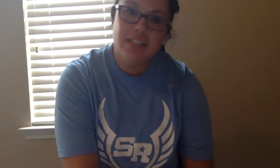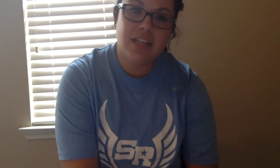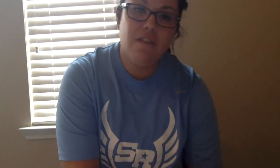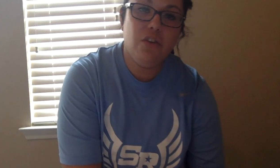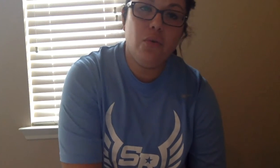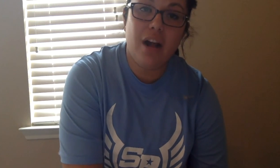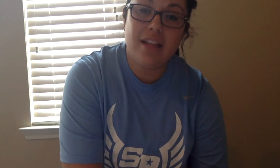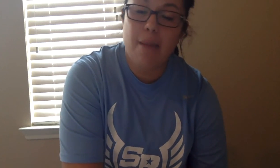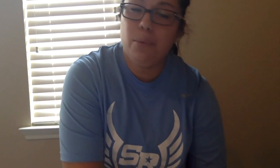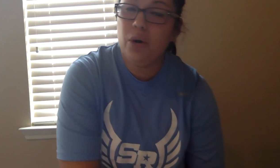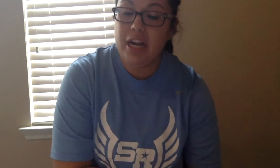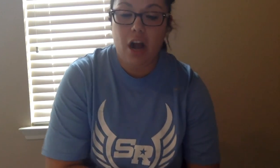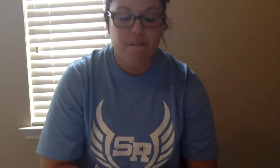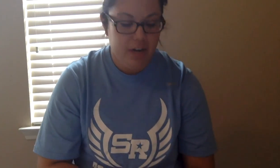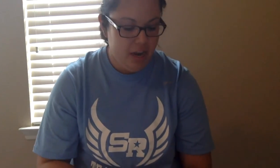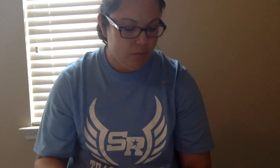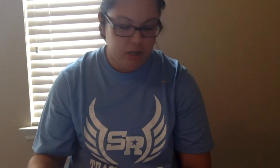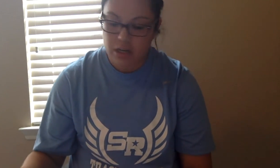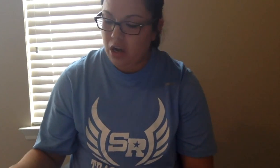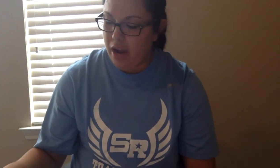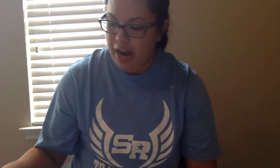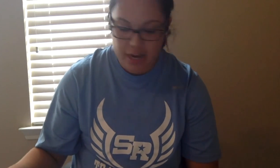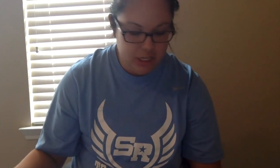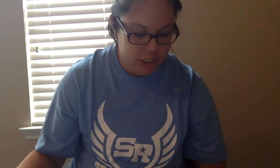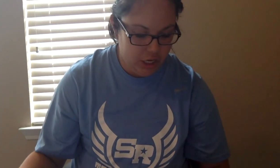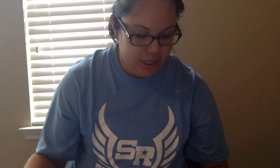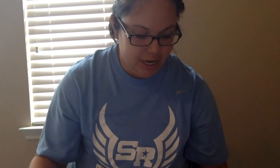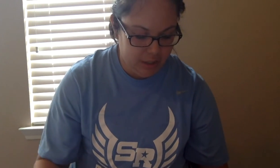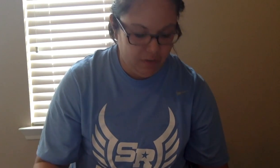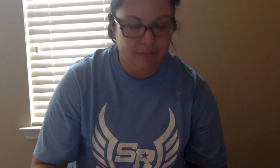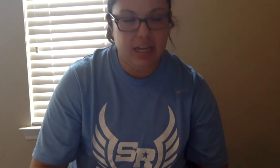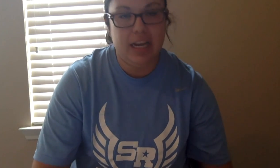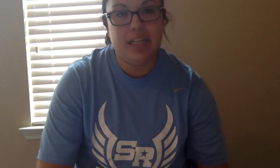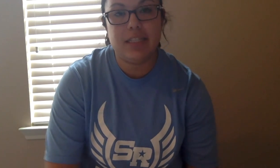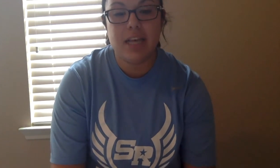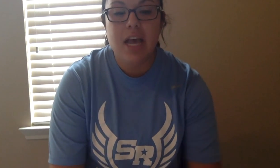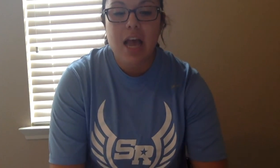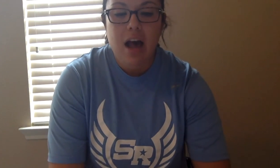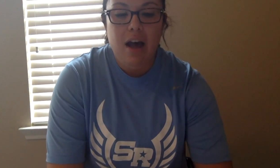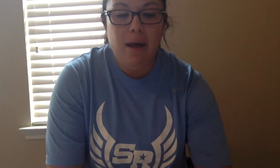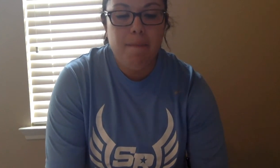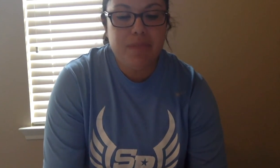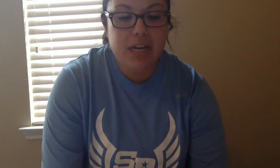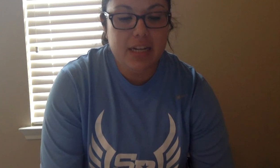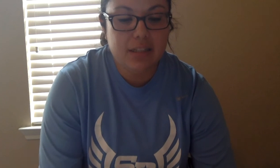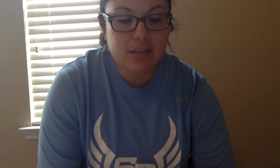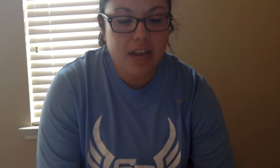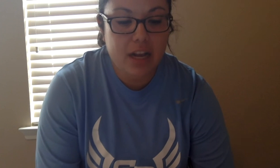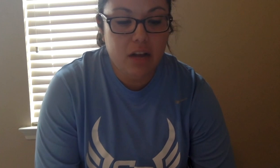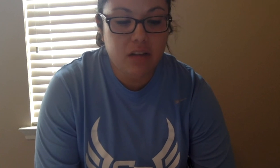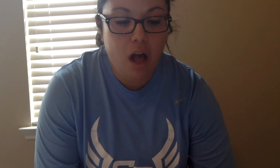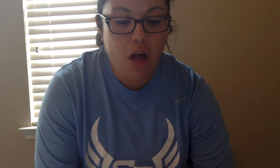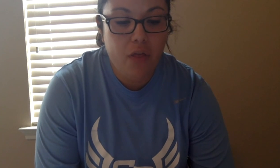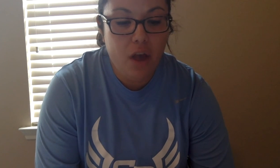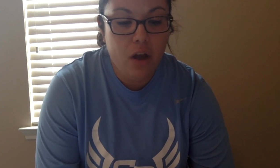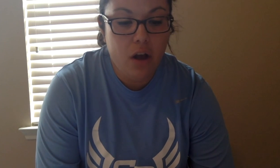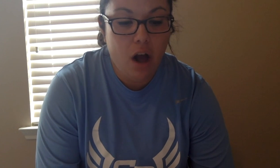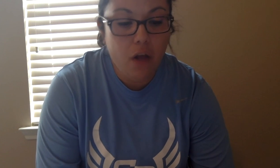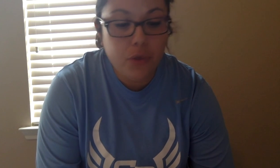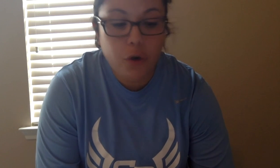if you got that pretty confident we're gonna go ahead and show you the next five seconds um the next it goes all the all through